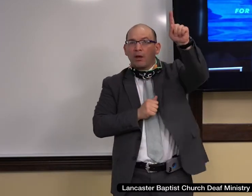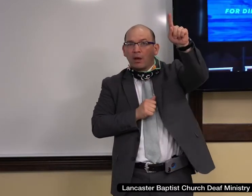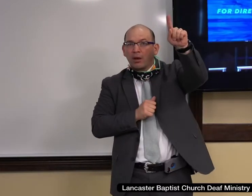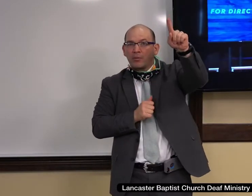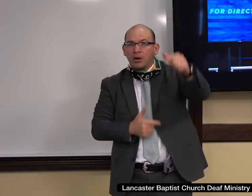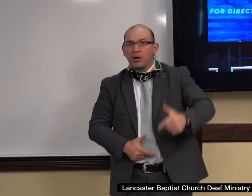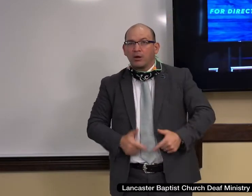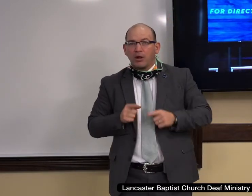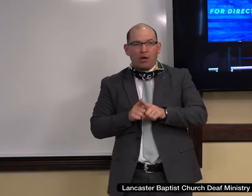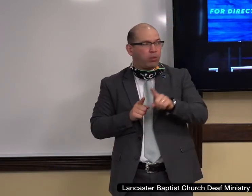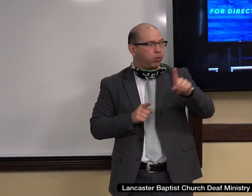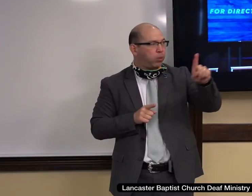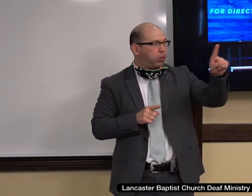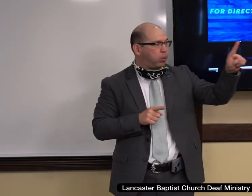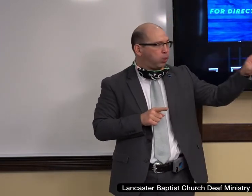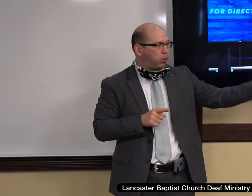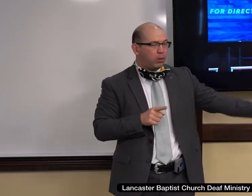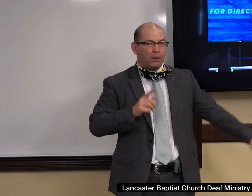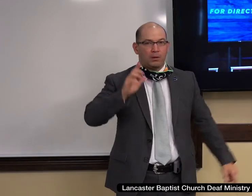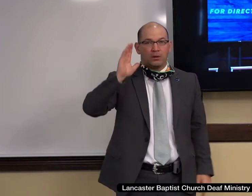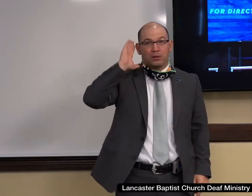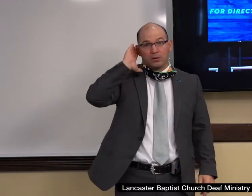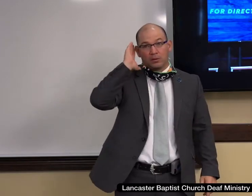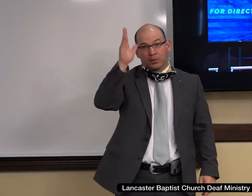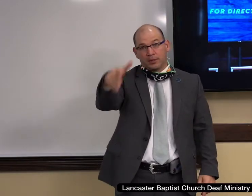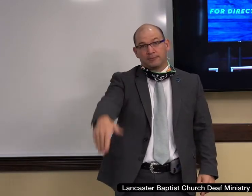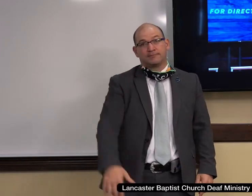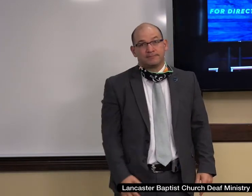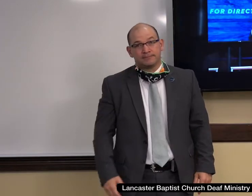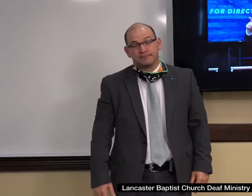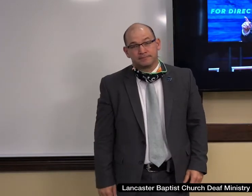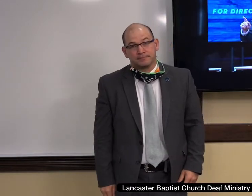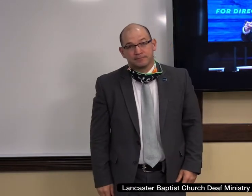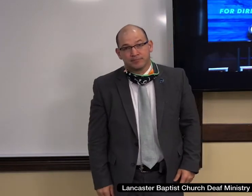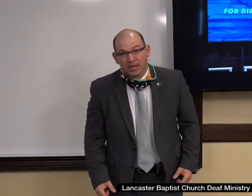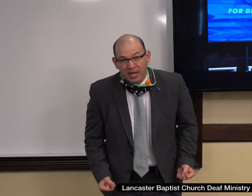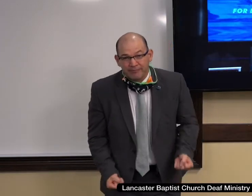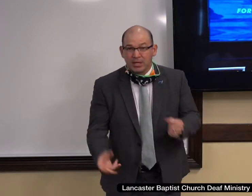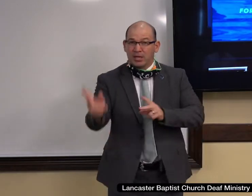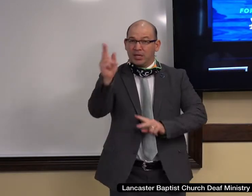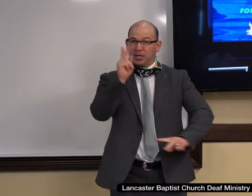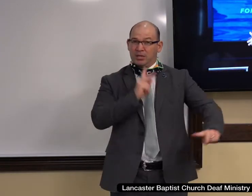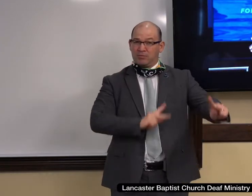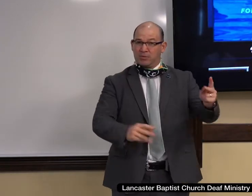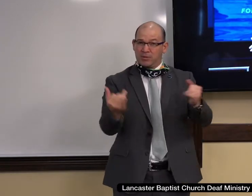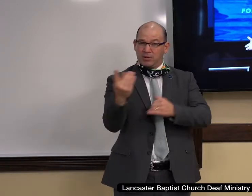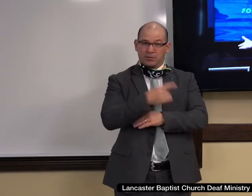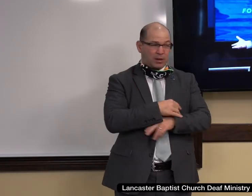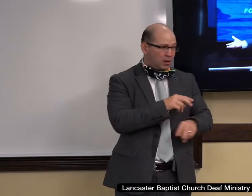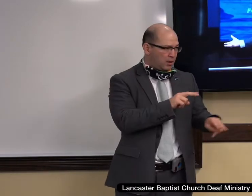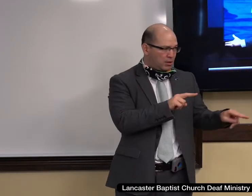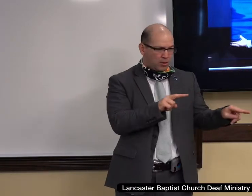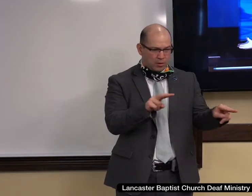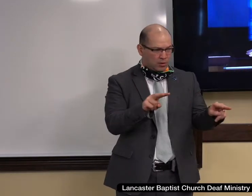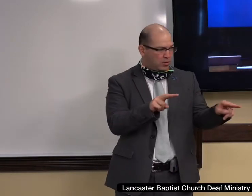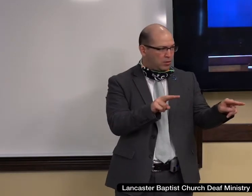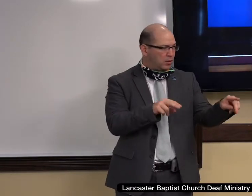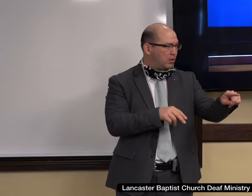to be crooked spiritually. And I tell you that many of the people that we're observing in our society today, they have no line.